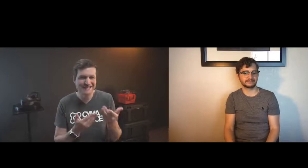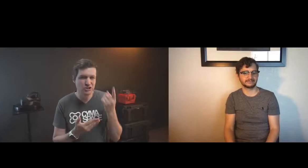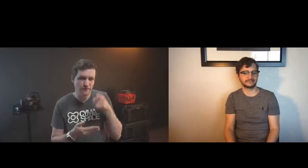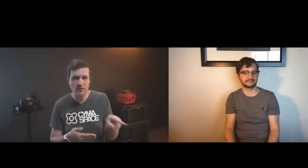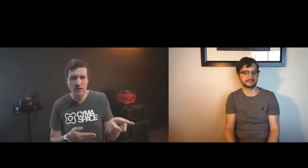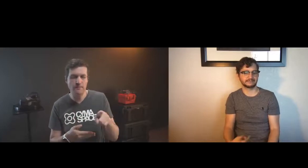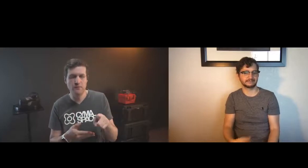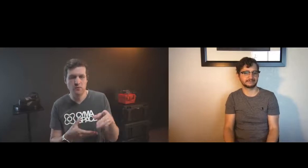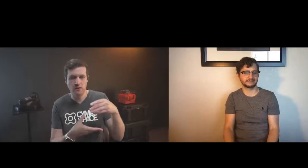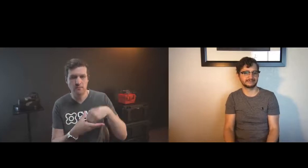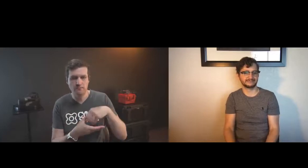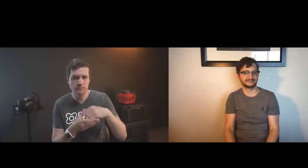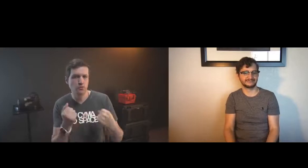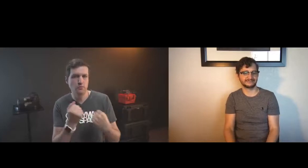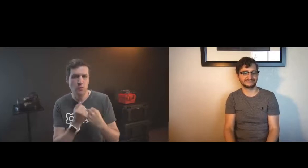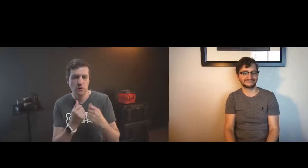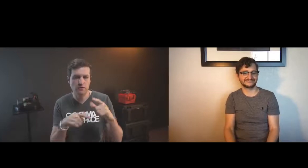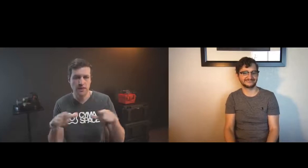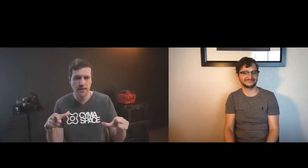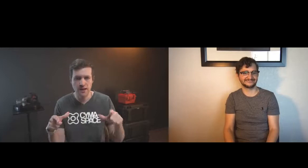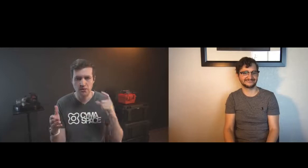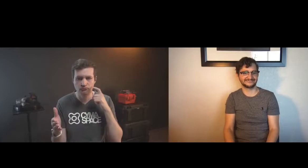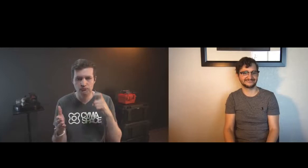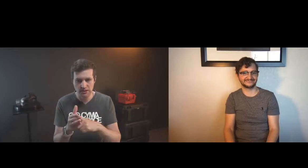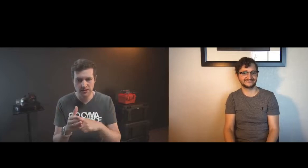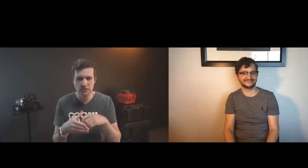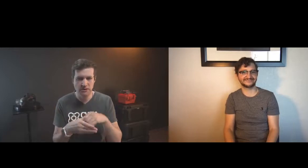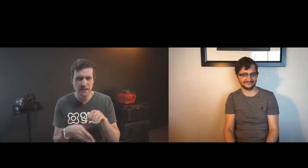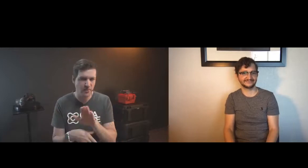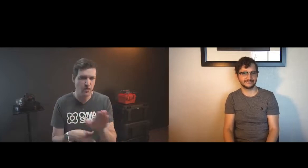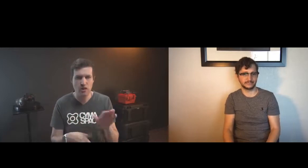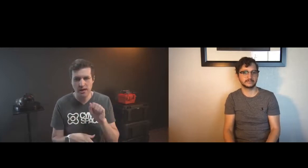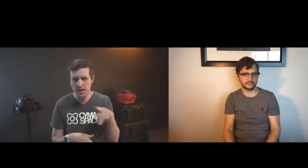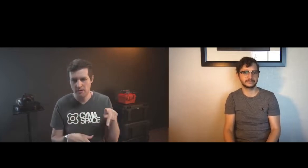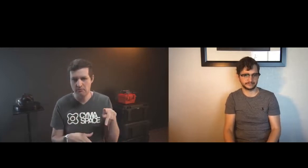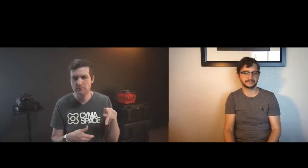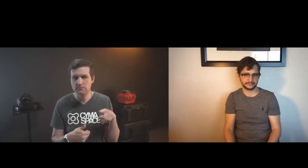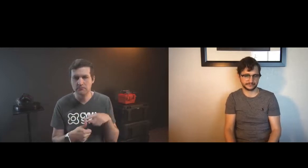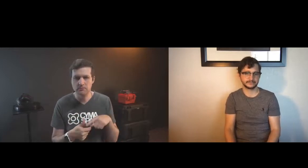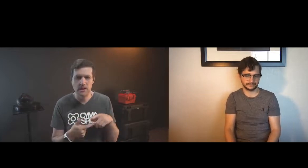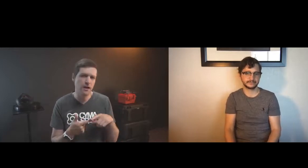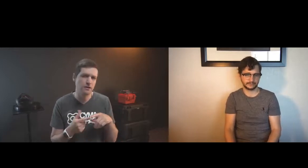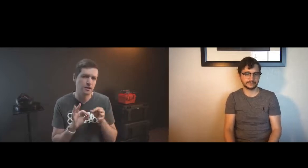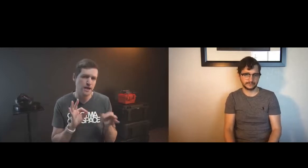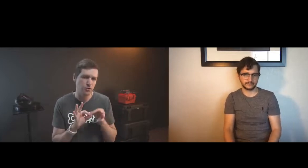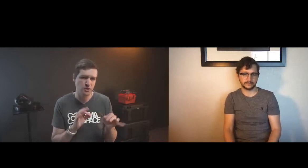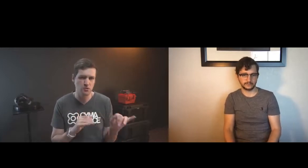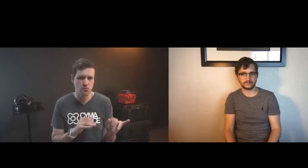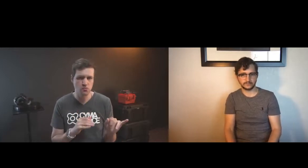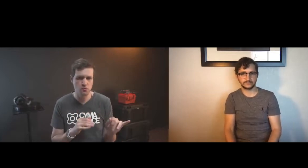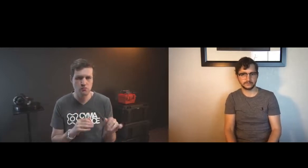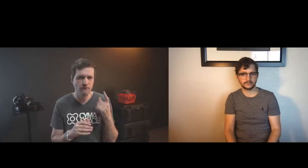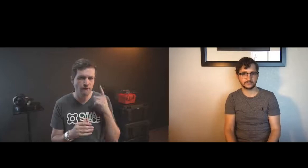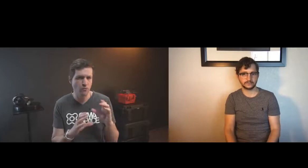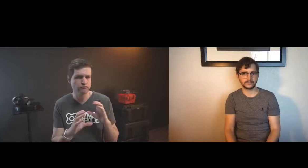and share that with developers to make it easier for them to support sign language recognition in their apps